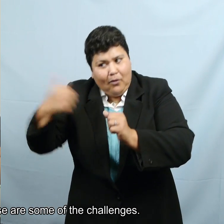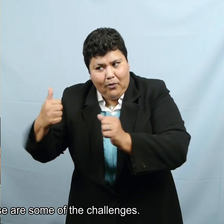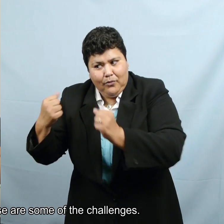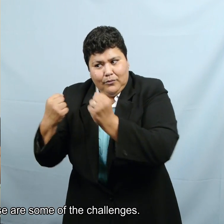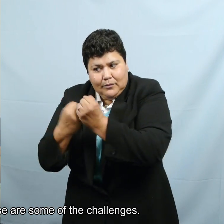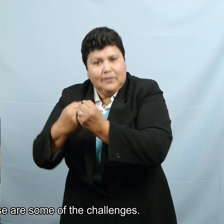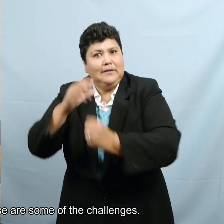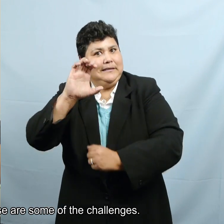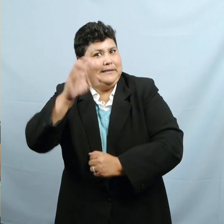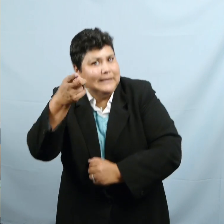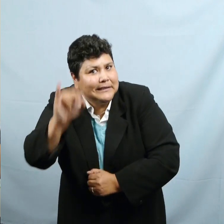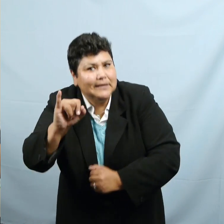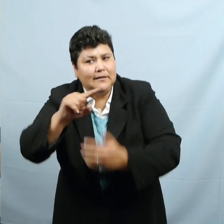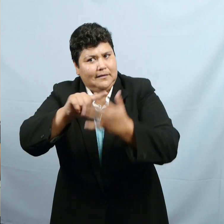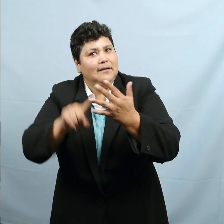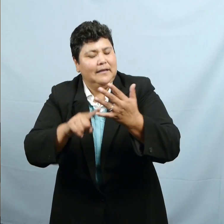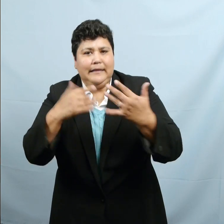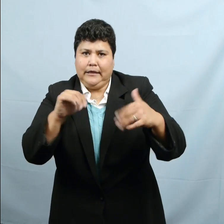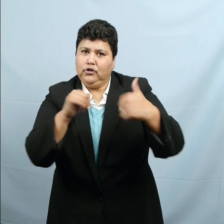Yeah, so those are some of the challenges.